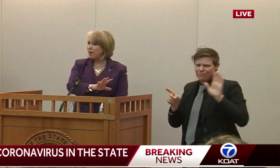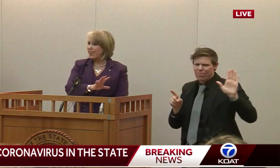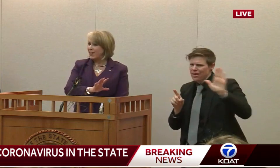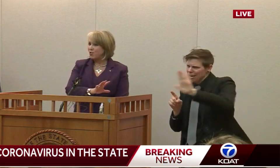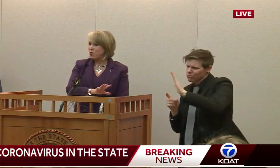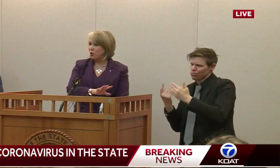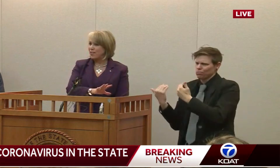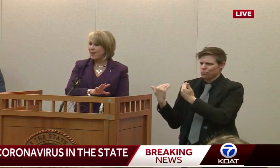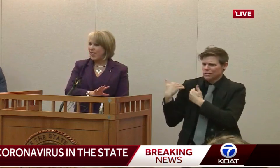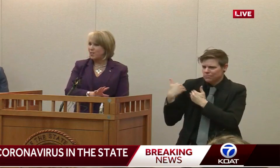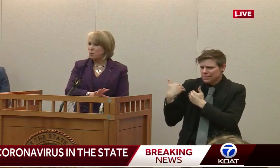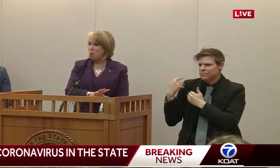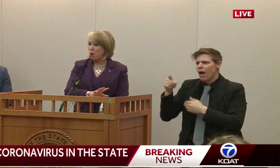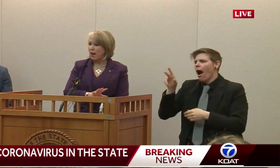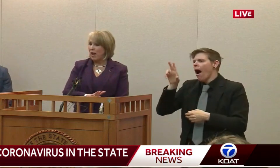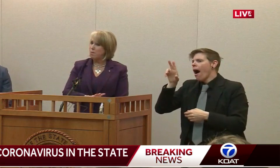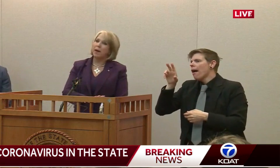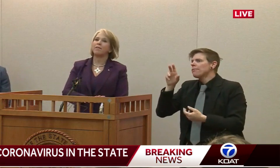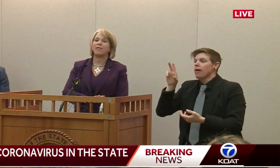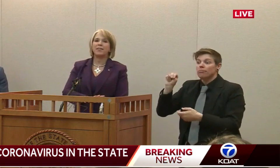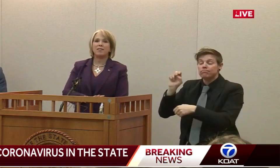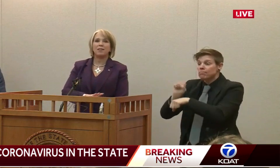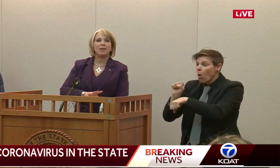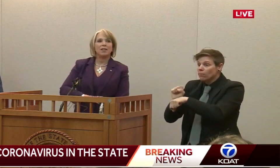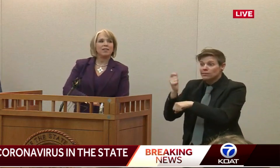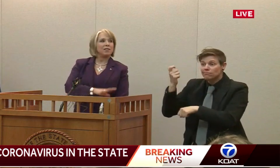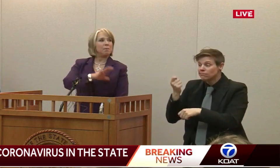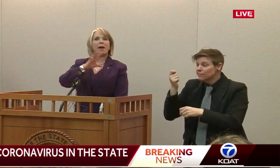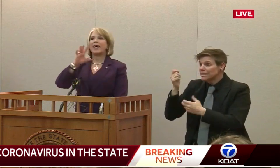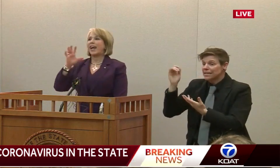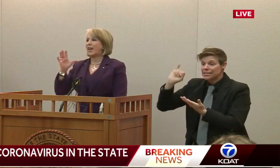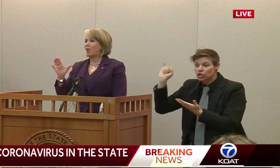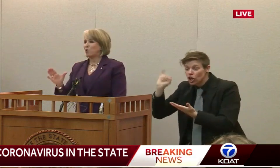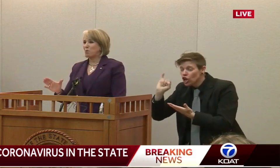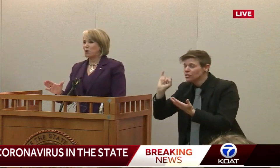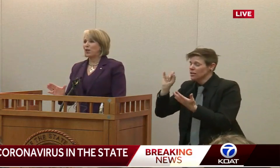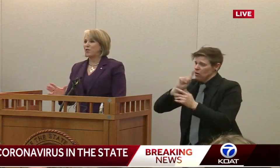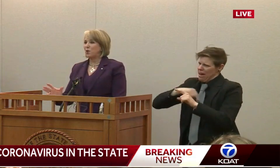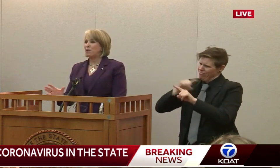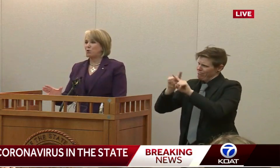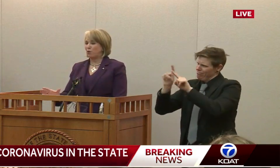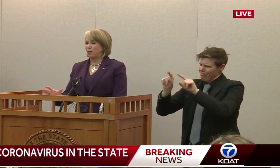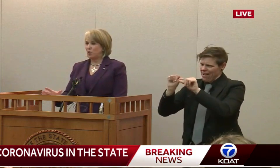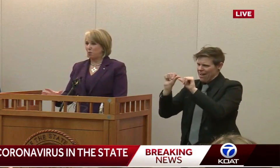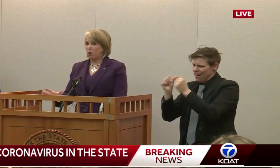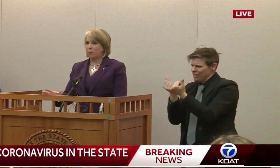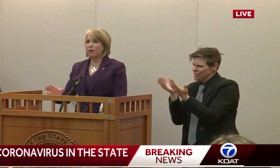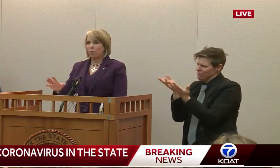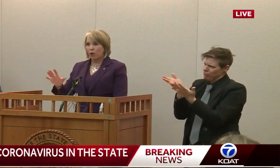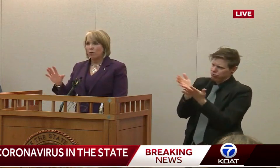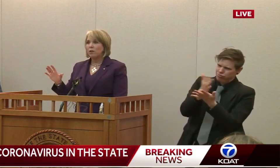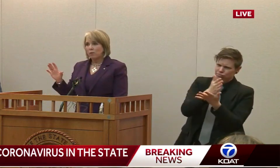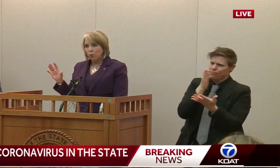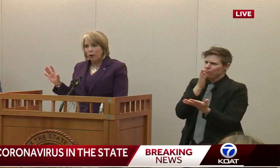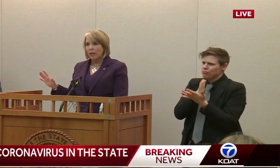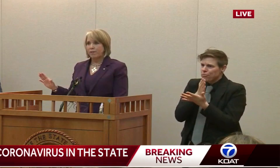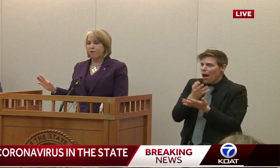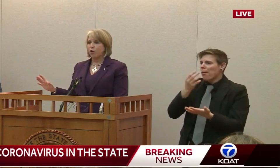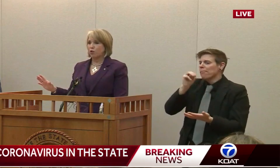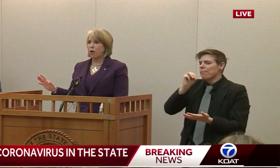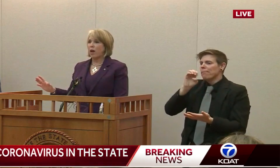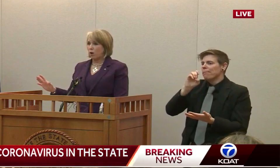unemployment insurance and support and benefits to Medicaid eligibility at the Human Services Department. And we're